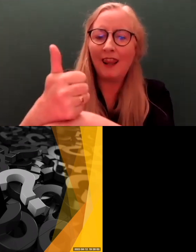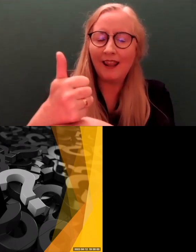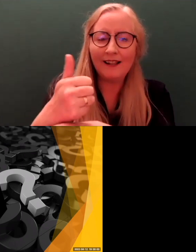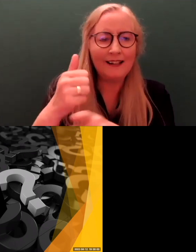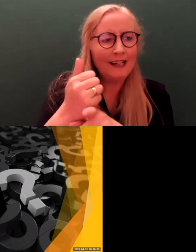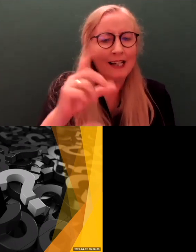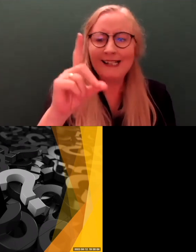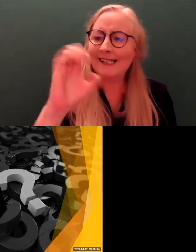2020.